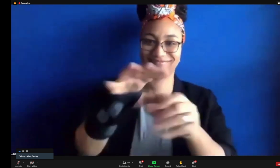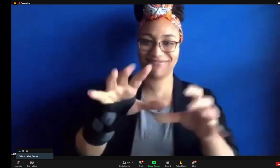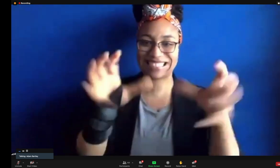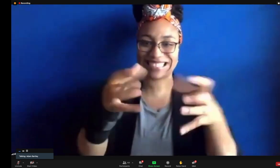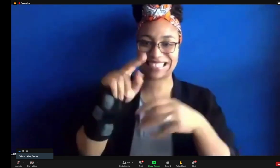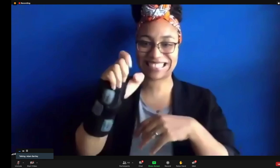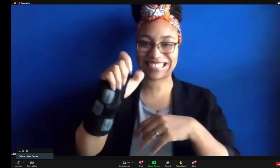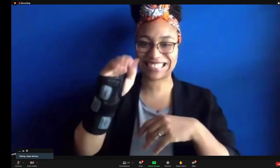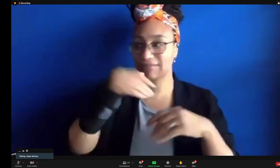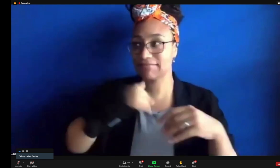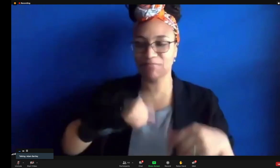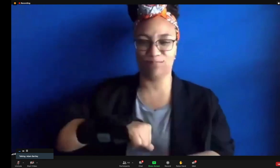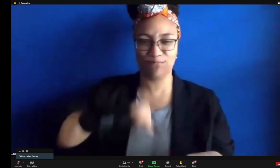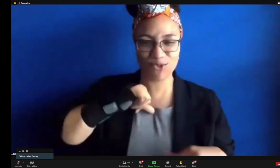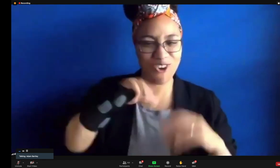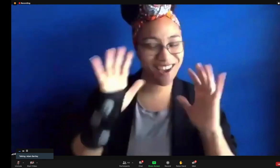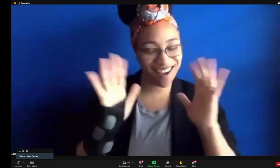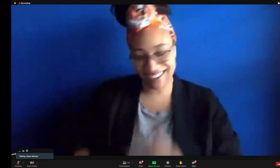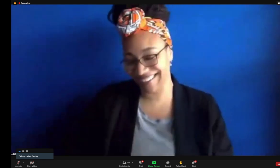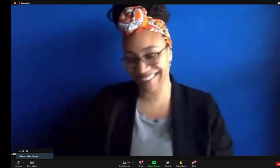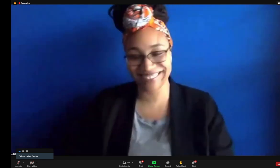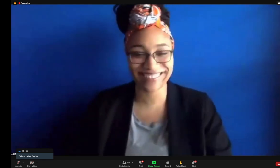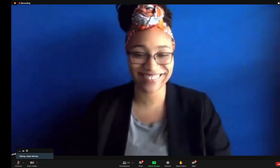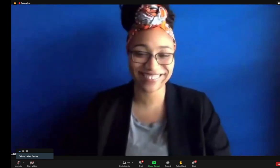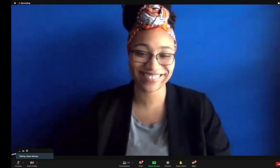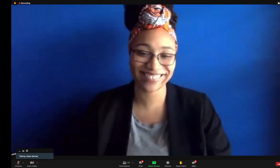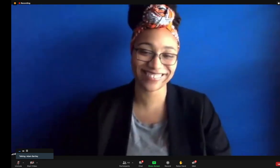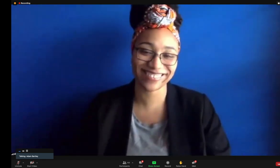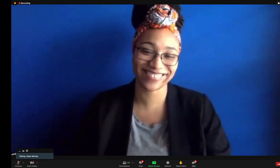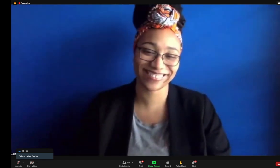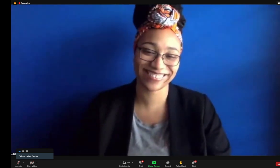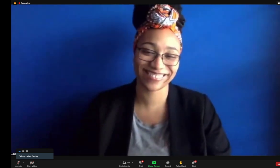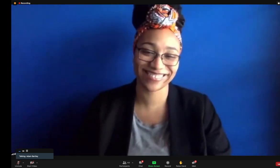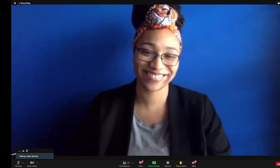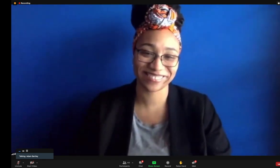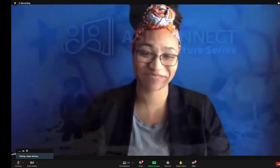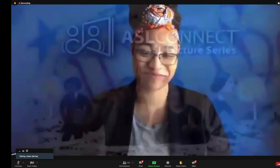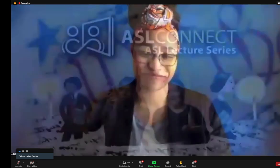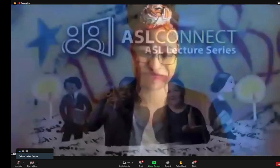to be part of this project and part of this team. I I can't contain that much pride.